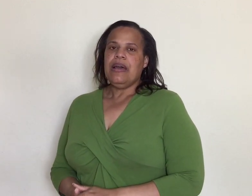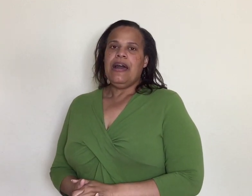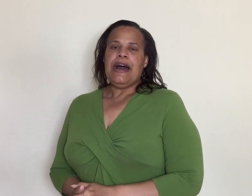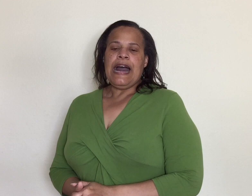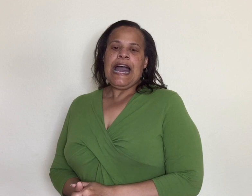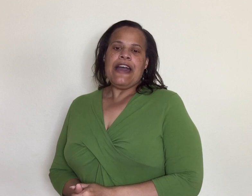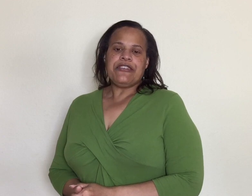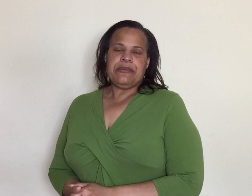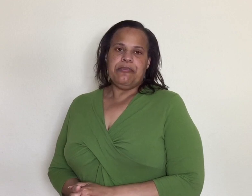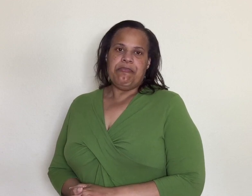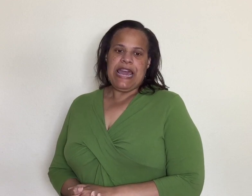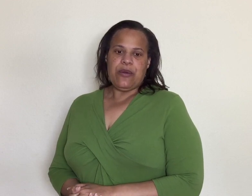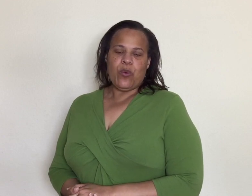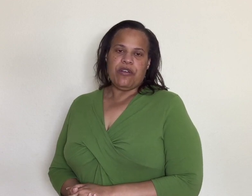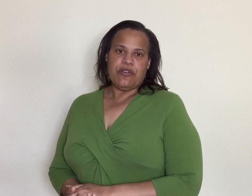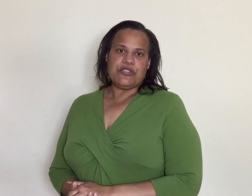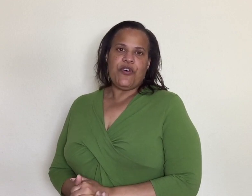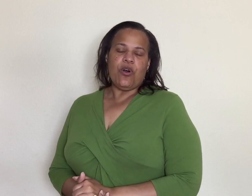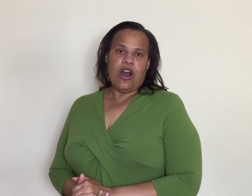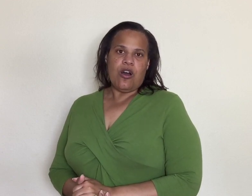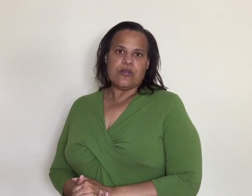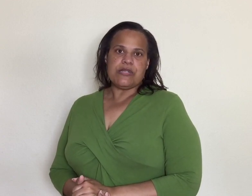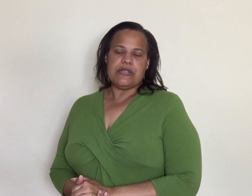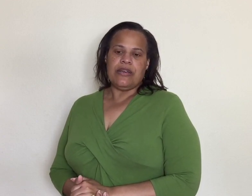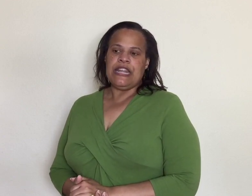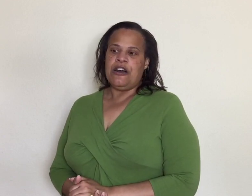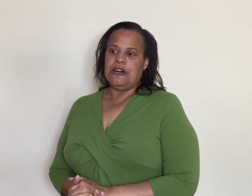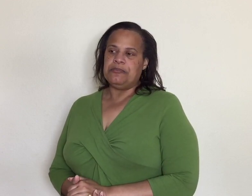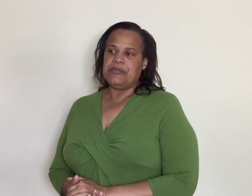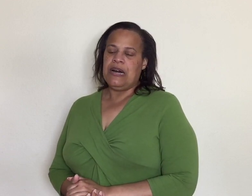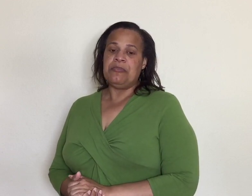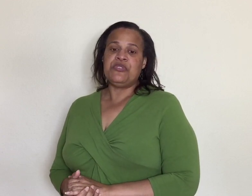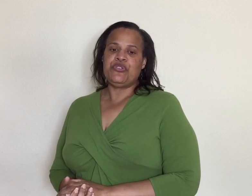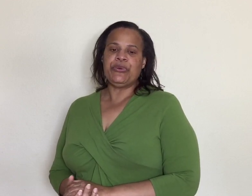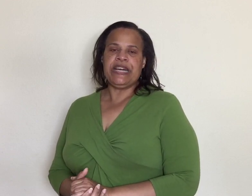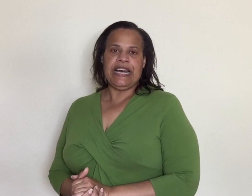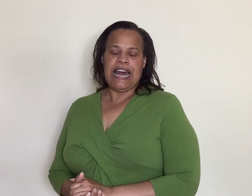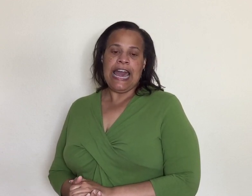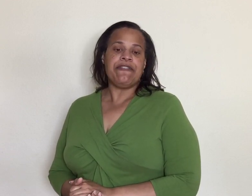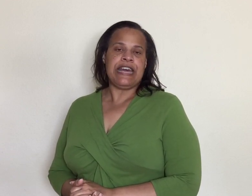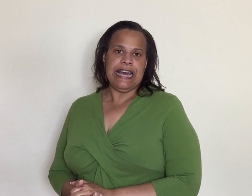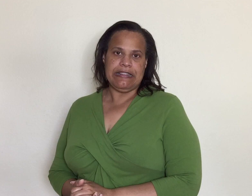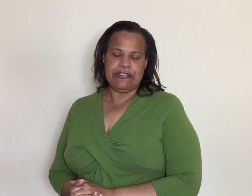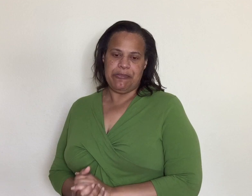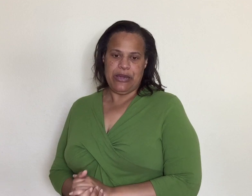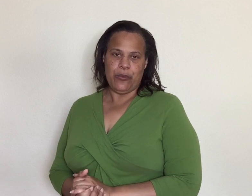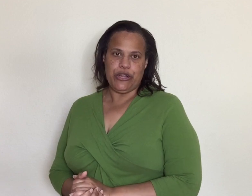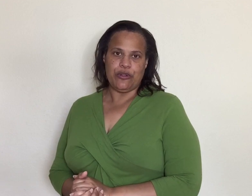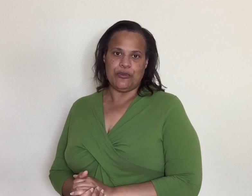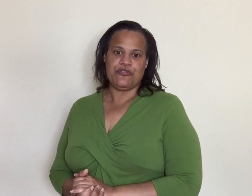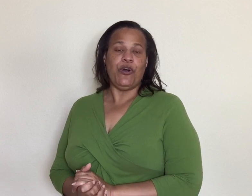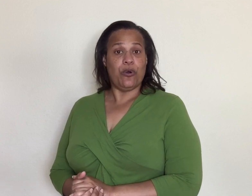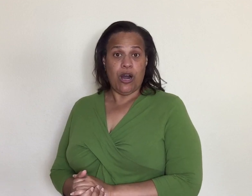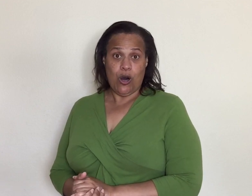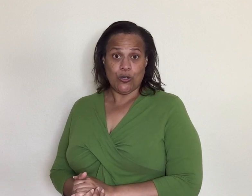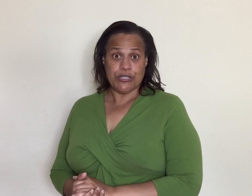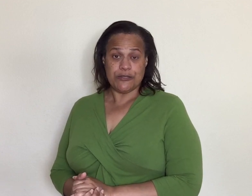i haven't made one of those phone calls and uh i'm truly glad i haven't had i had to make one of those phone calls